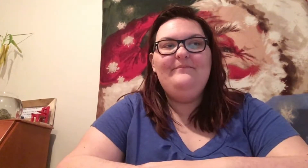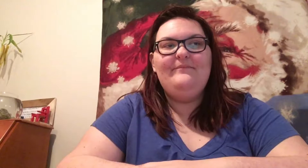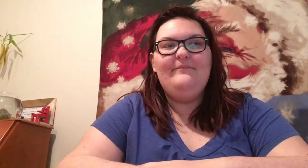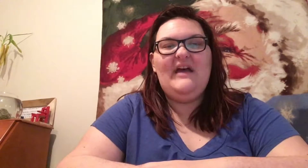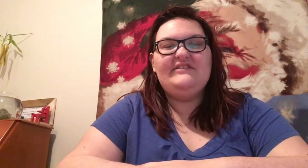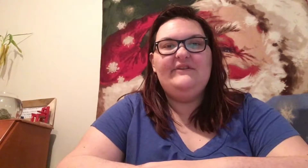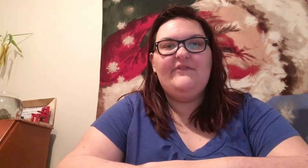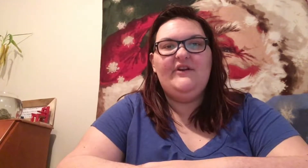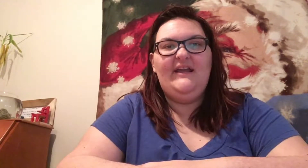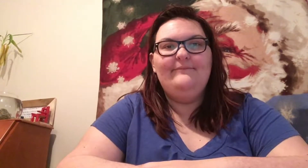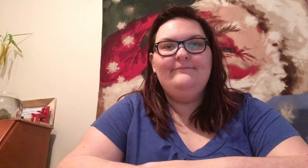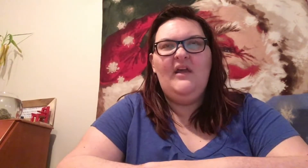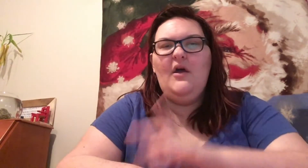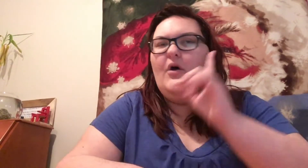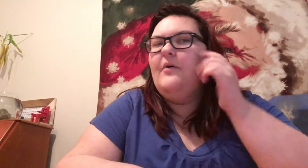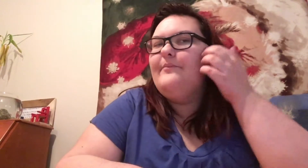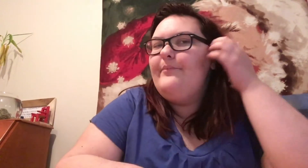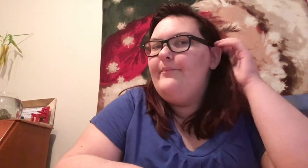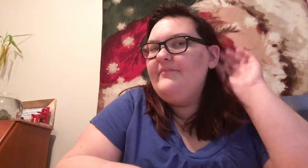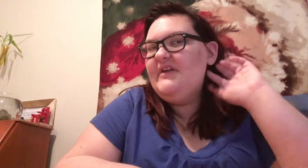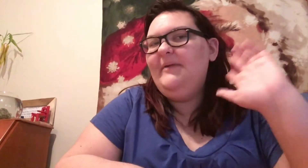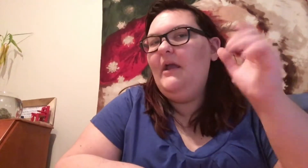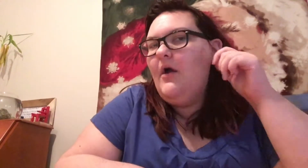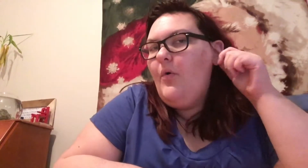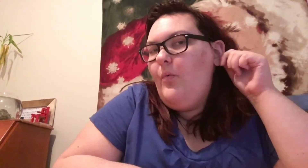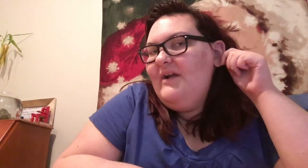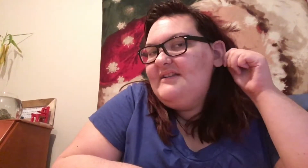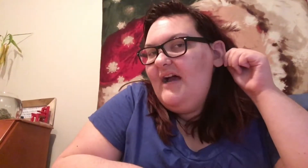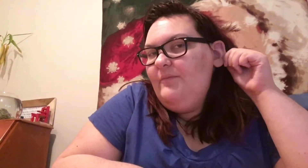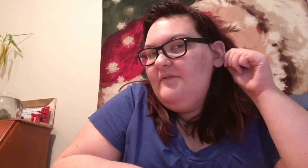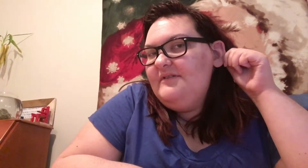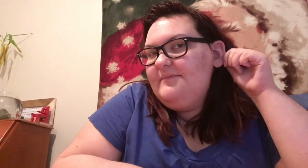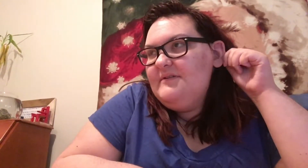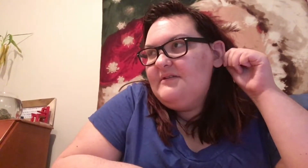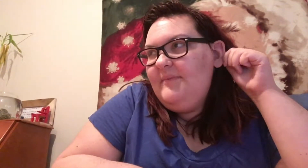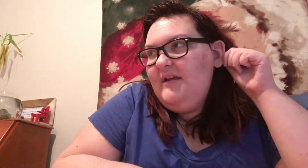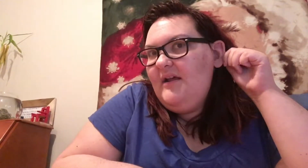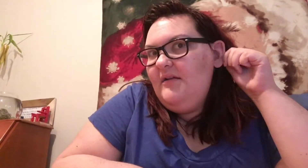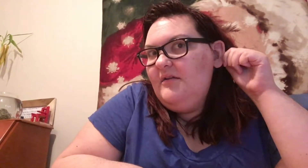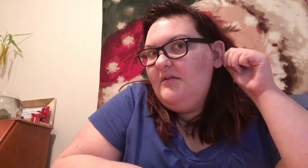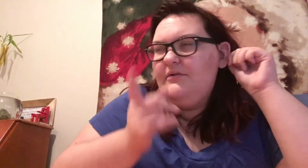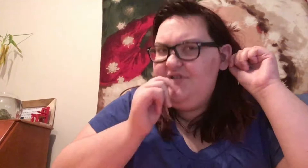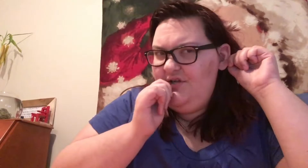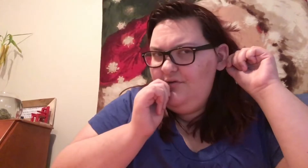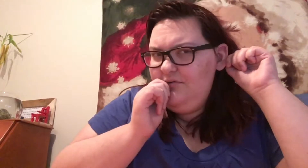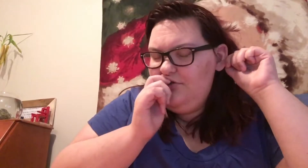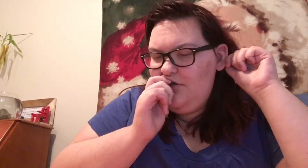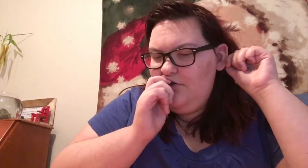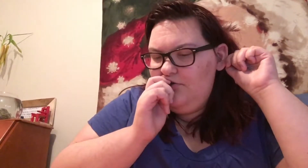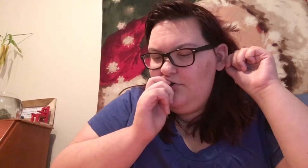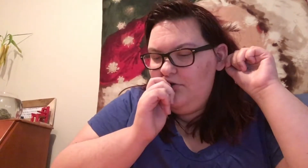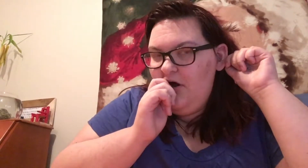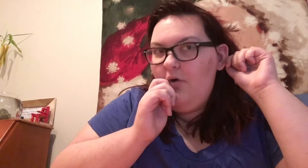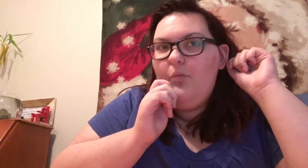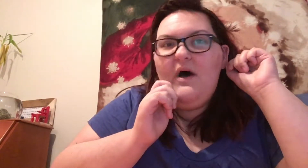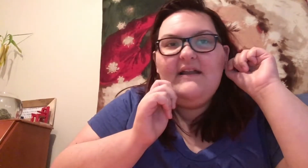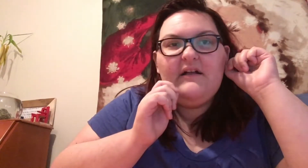at 2.30. Tell me what time were you supposed to be at? 2? No, no. 1 o